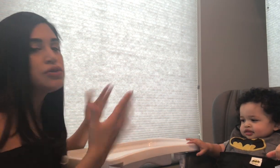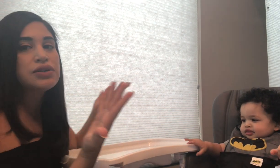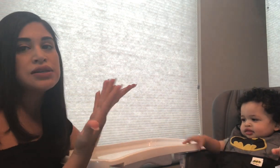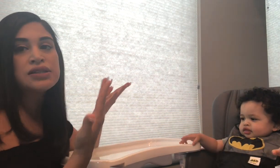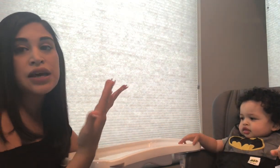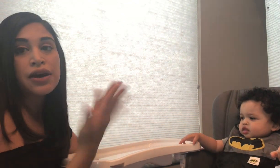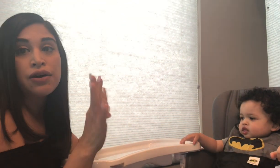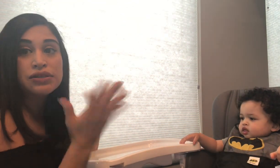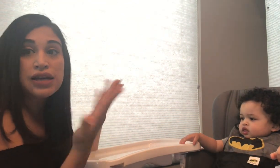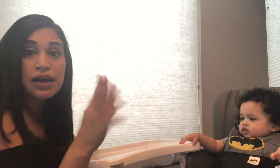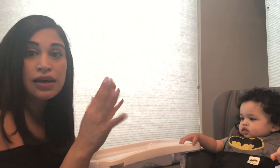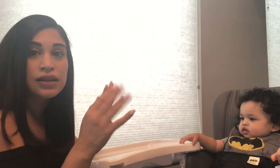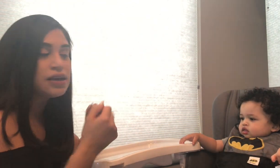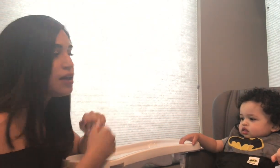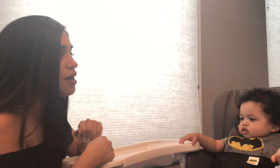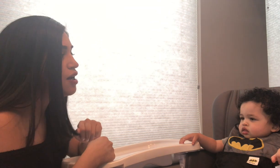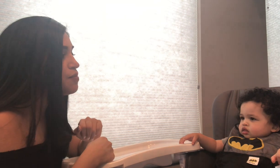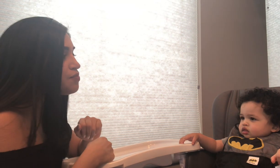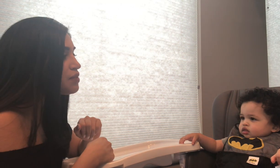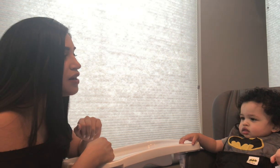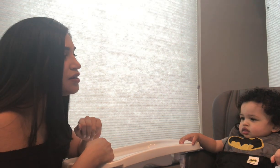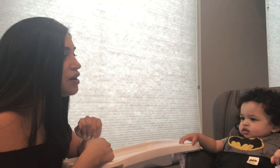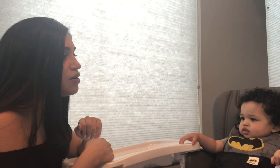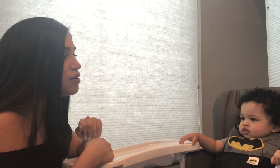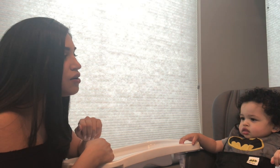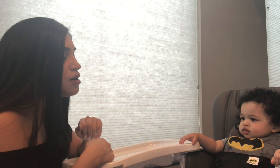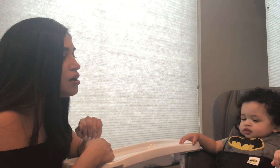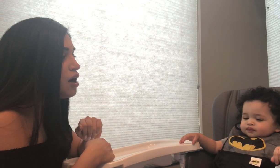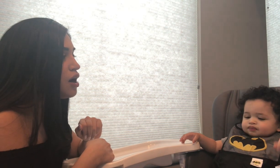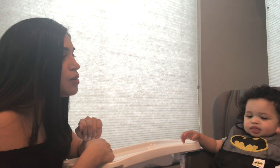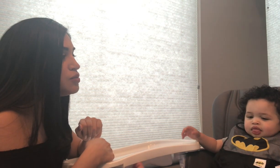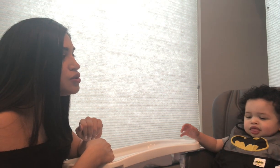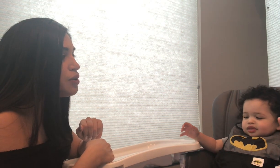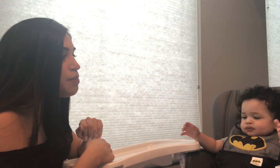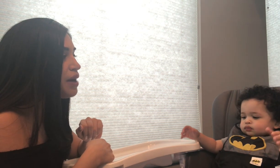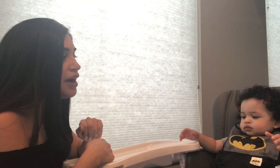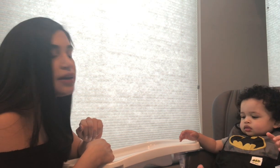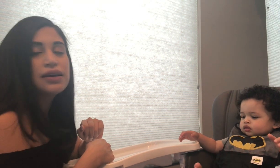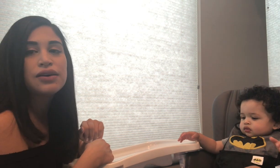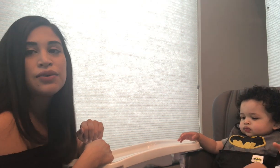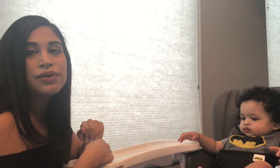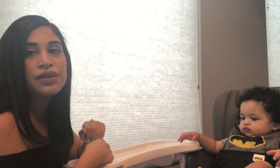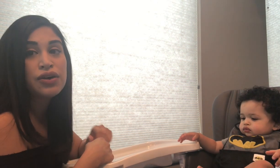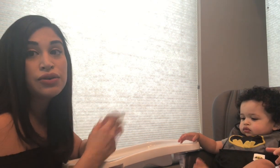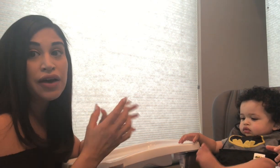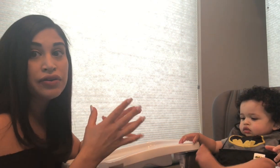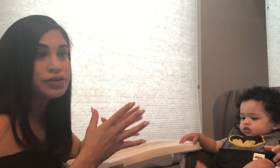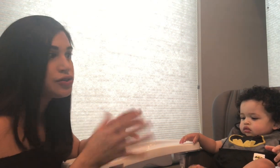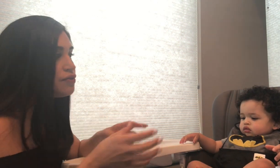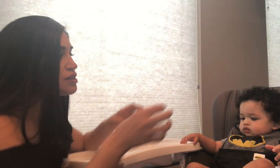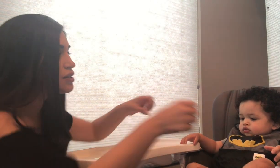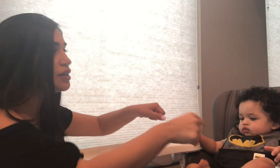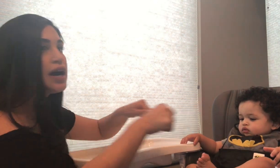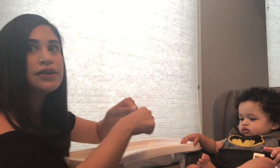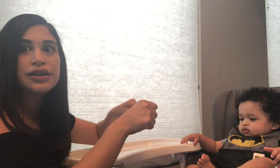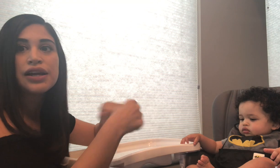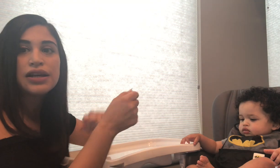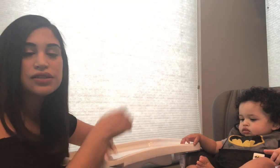you can say all done. Um, and they'll, um, do it back without you having to physically guide their hands